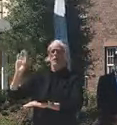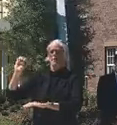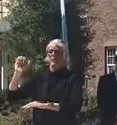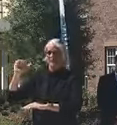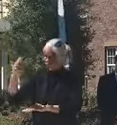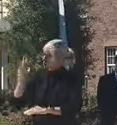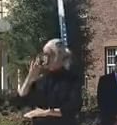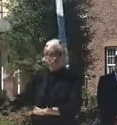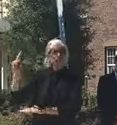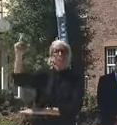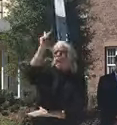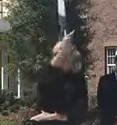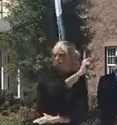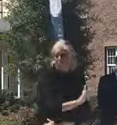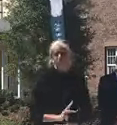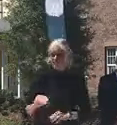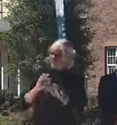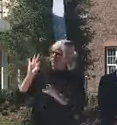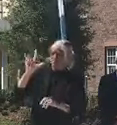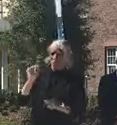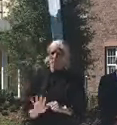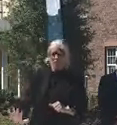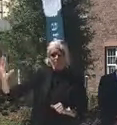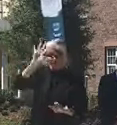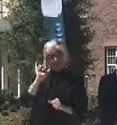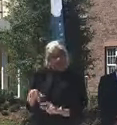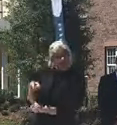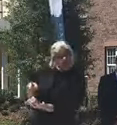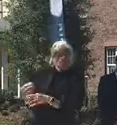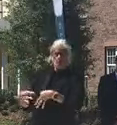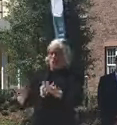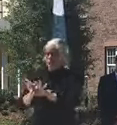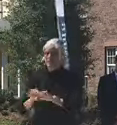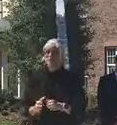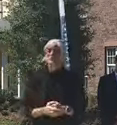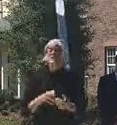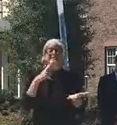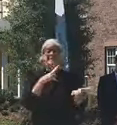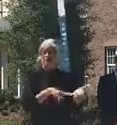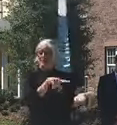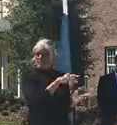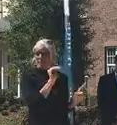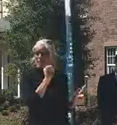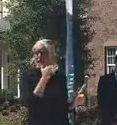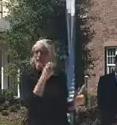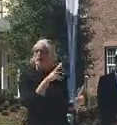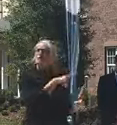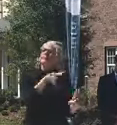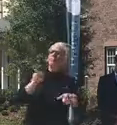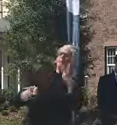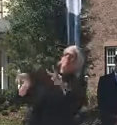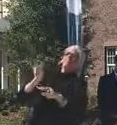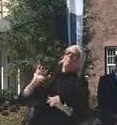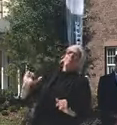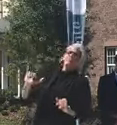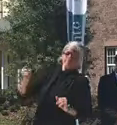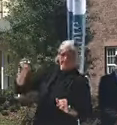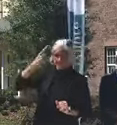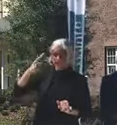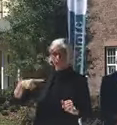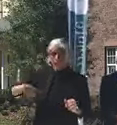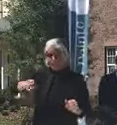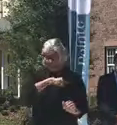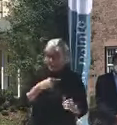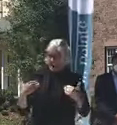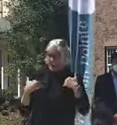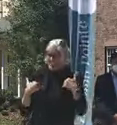which is very, very important. One of the things Secretary Mayhew understood early on is that we have thousands of long